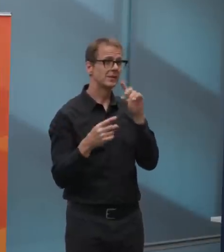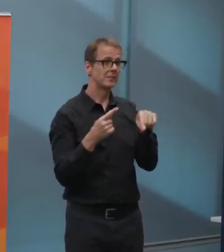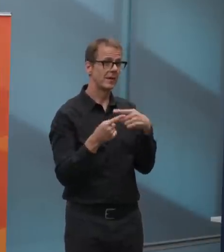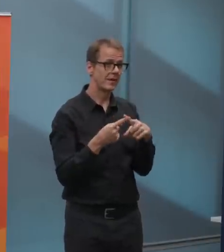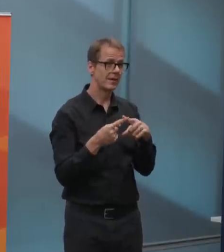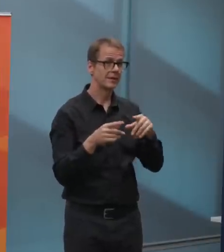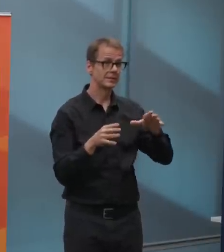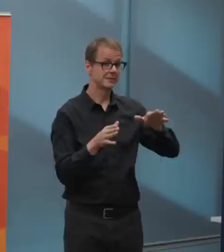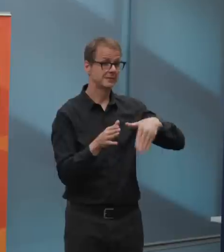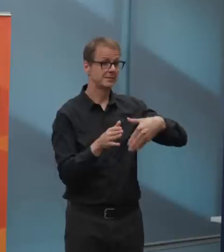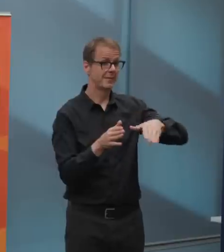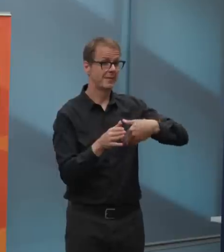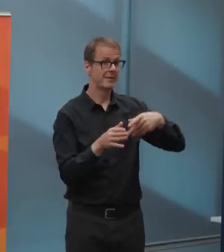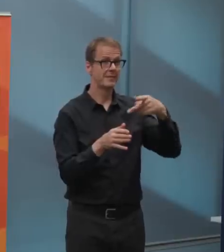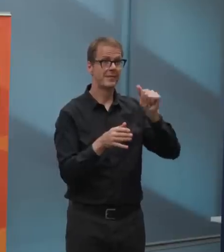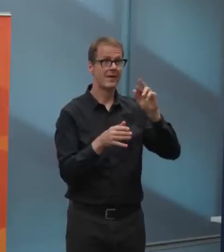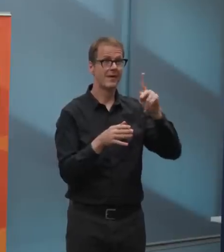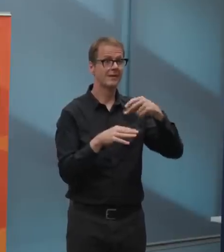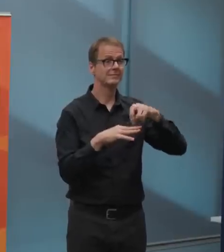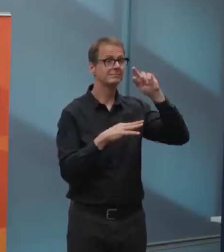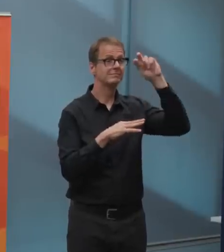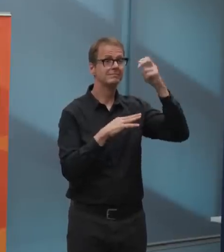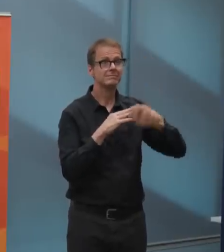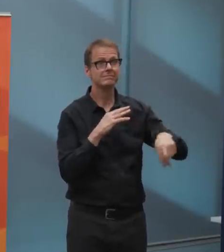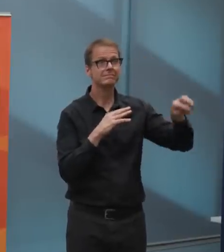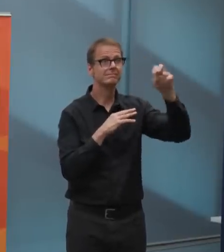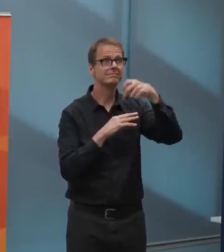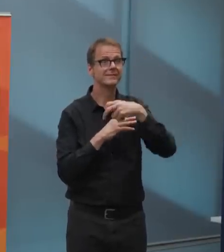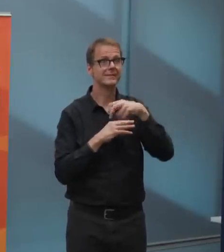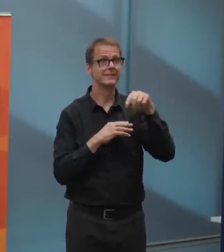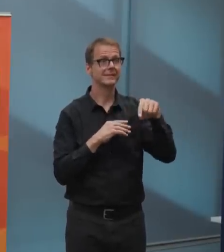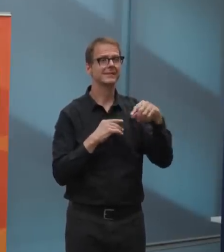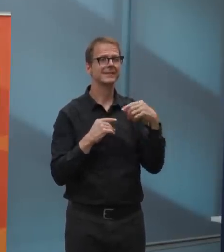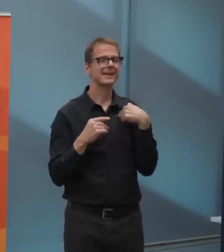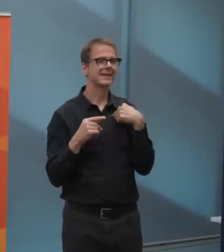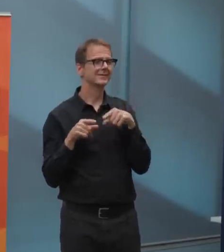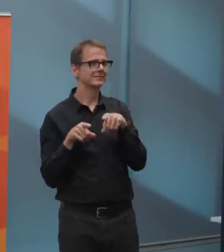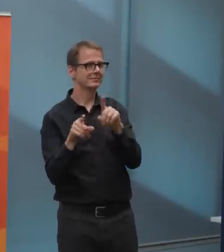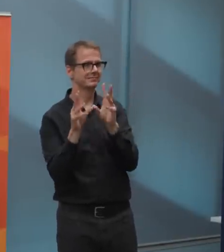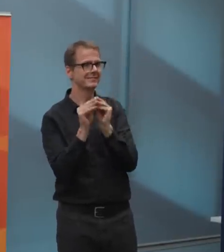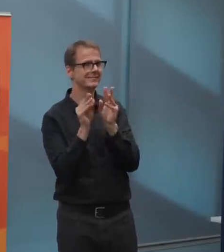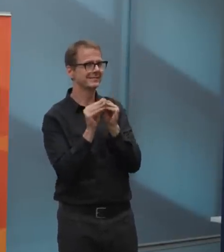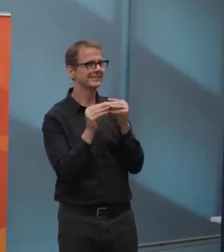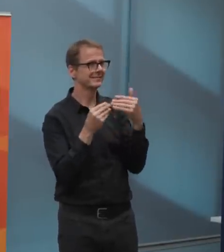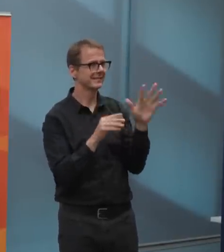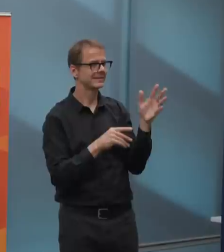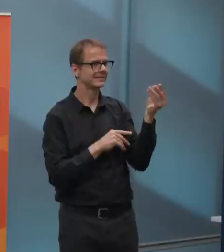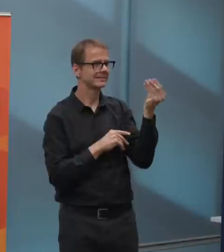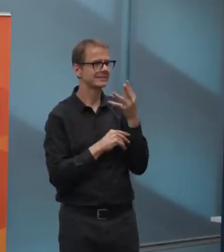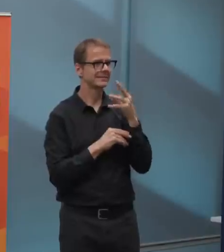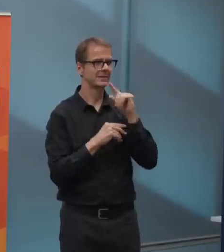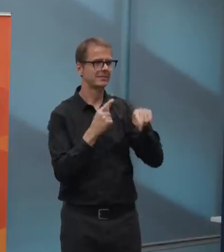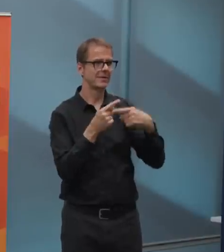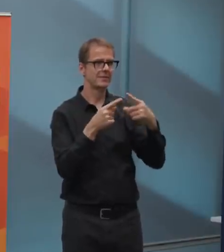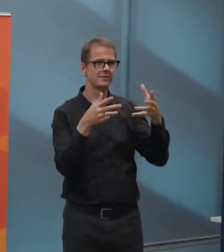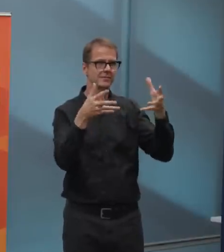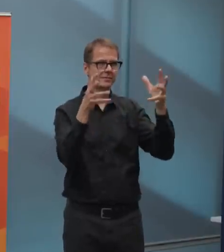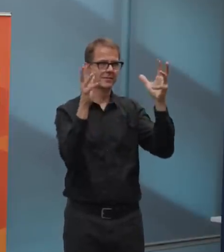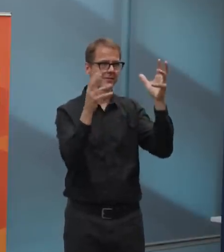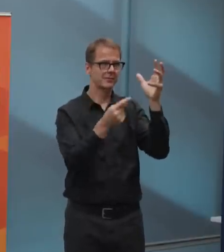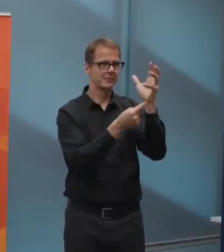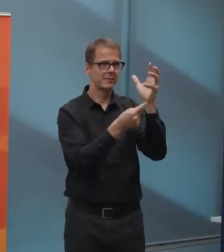seen noncompliance where folks aren't respecting the two meter physical distancing or their own equipment,